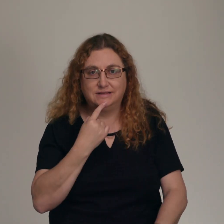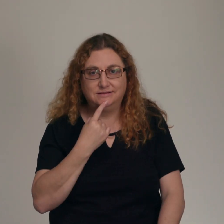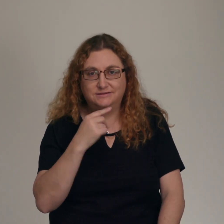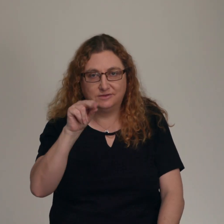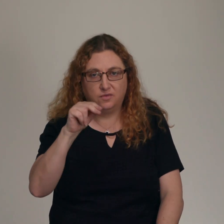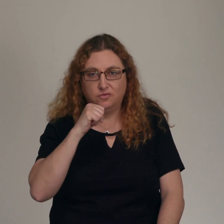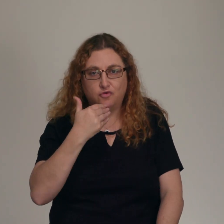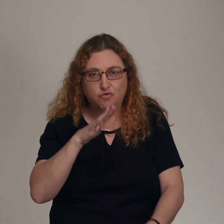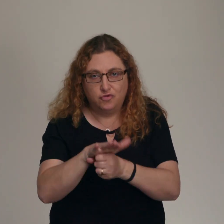See,